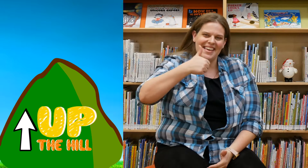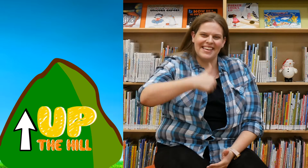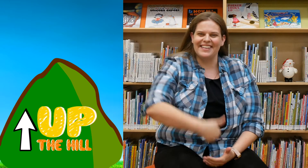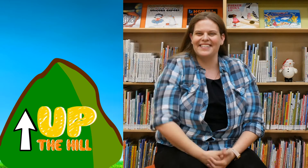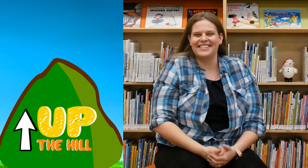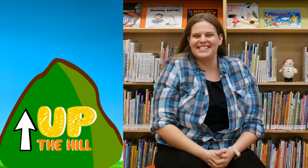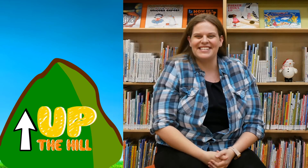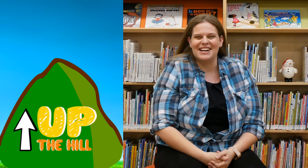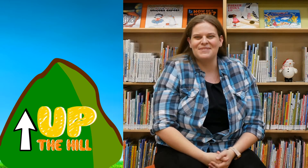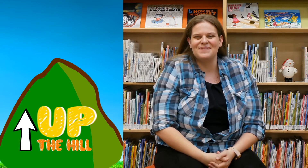hill. Good job.